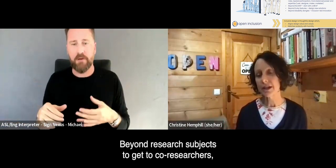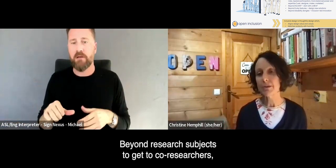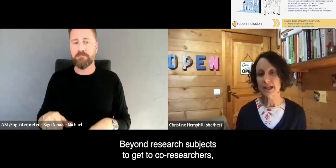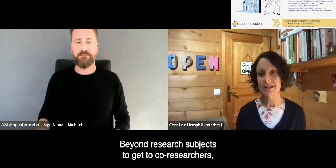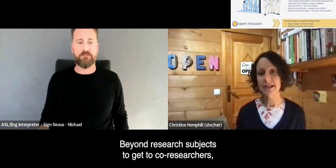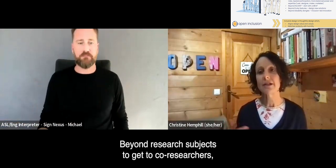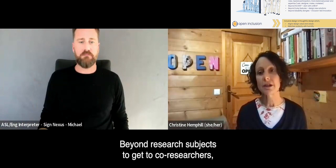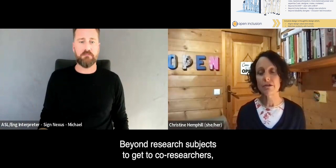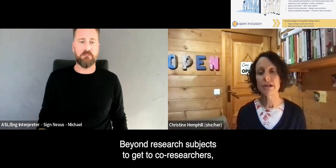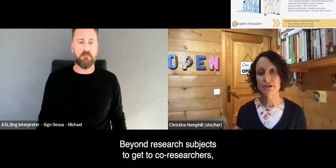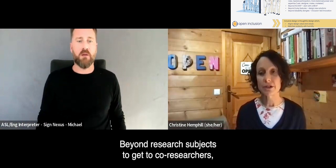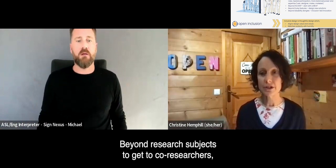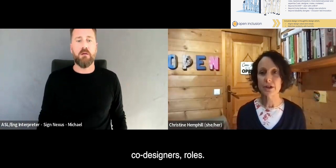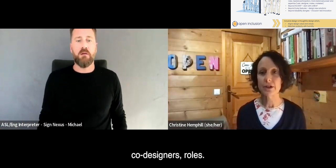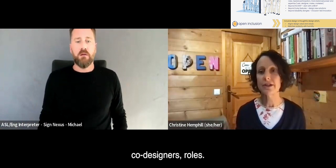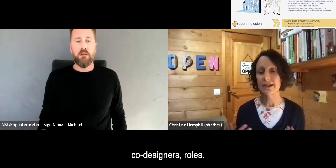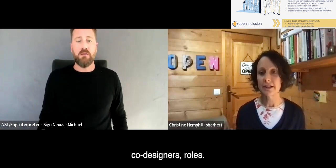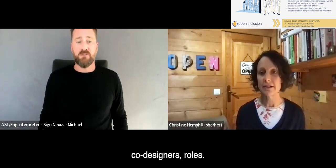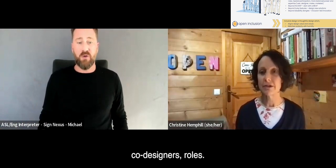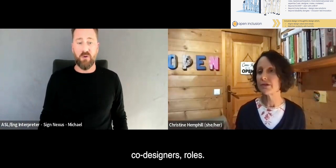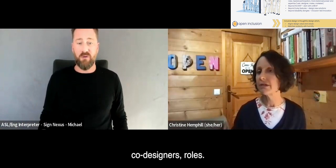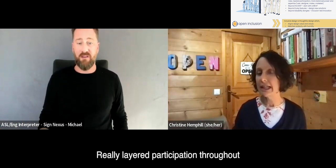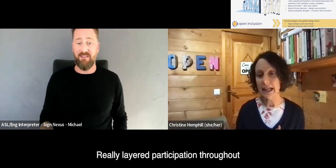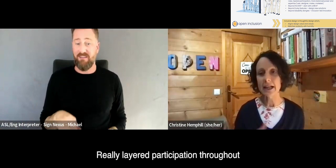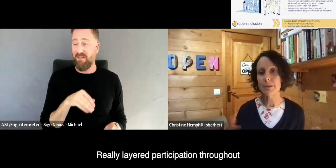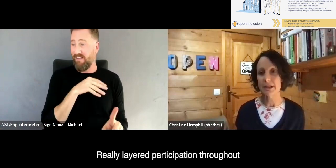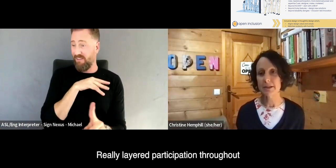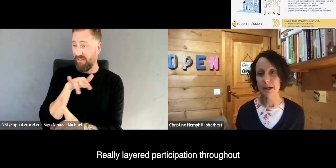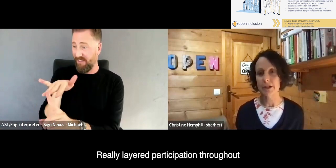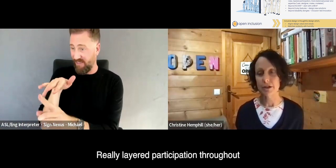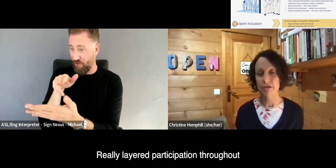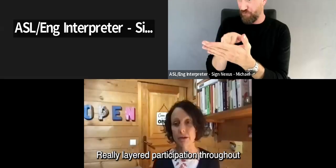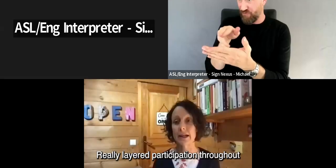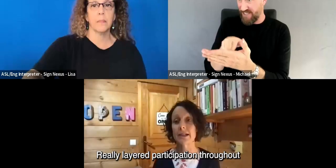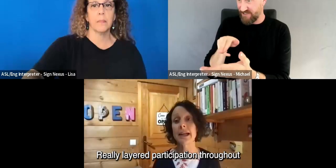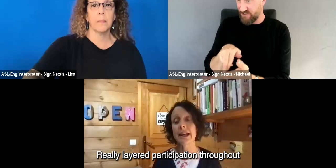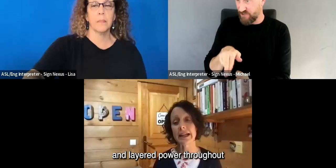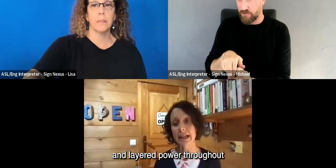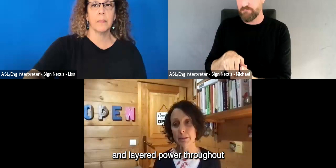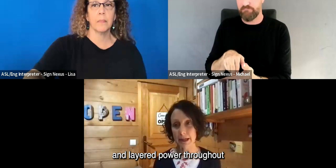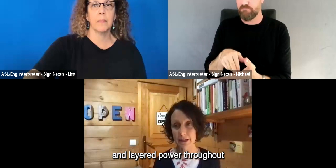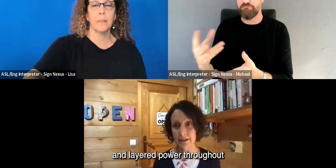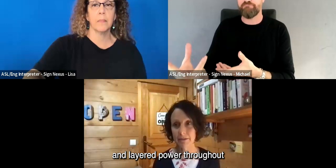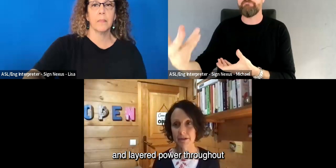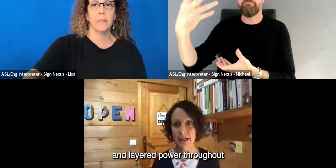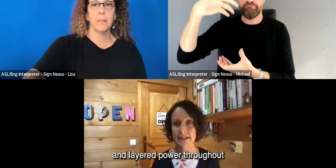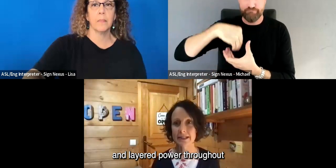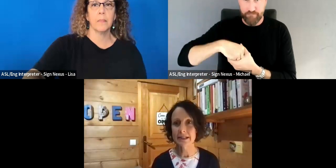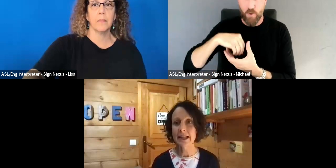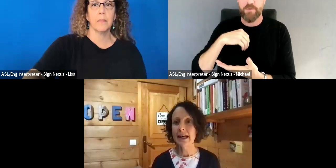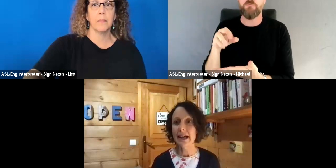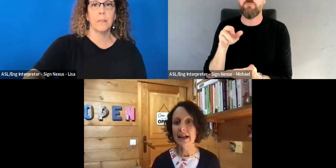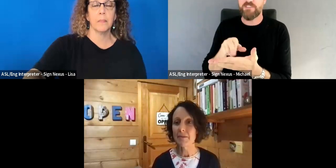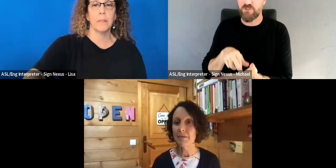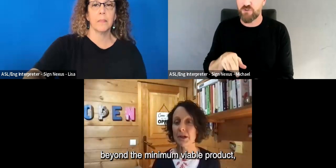research subjects to get to co-researchers, co-designers roles, really layered participation throughout and layered power throughout.